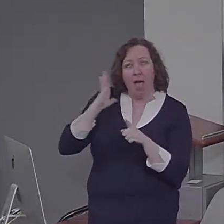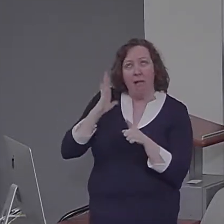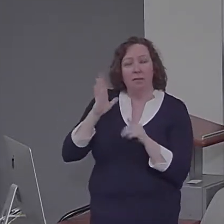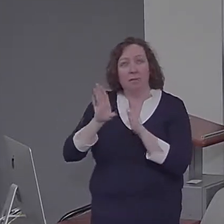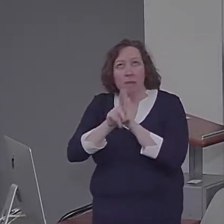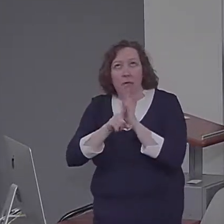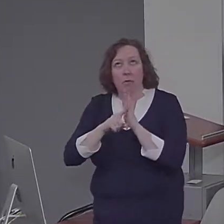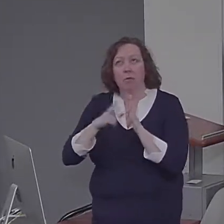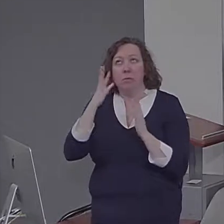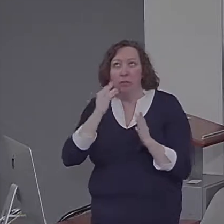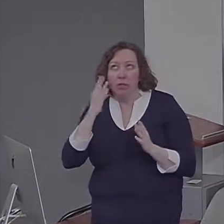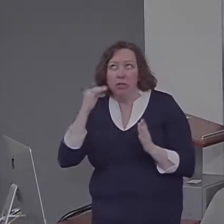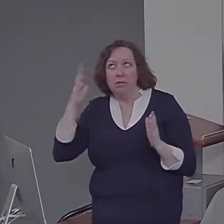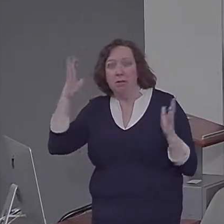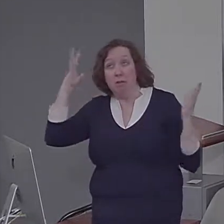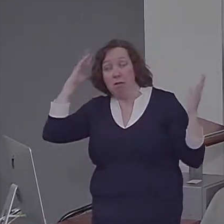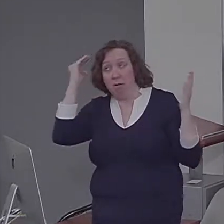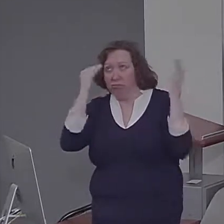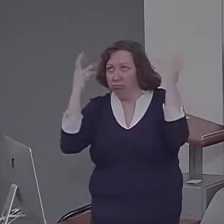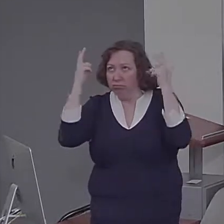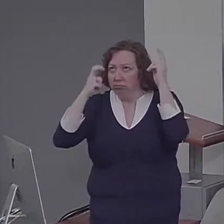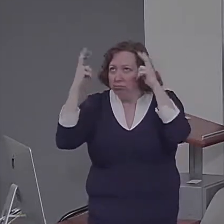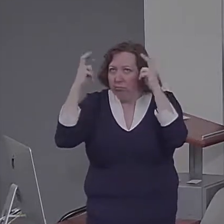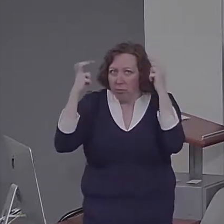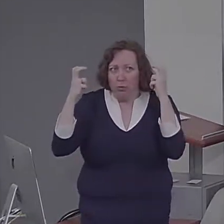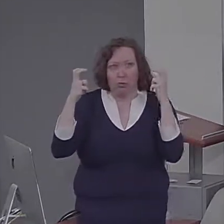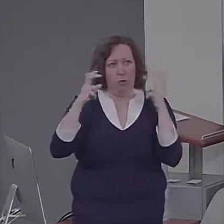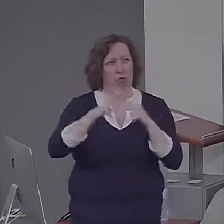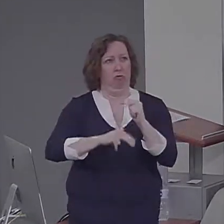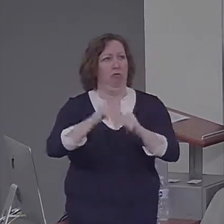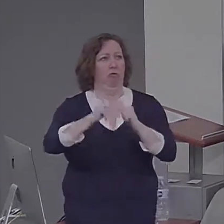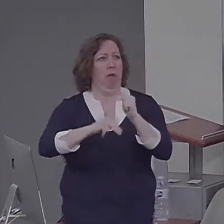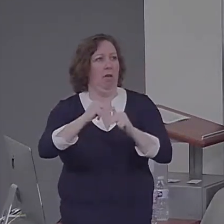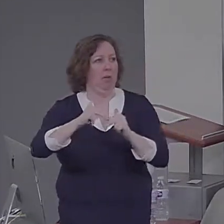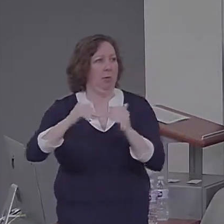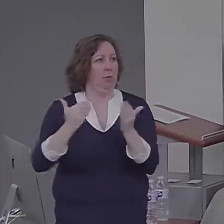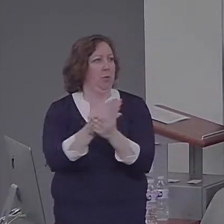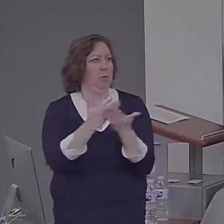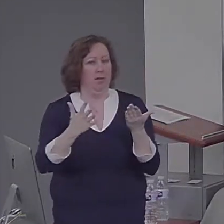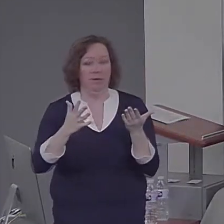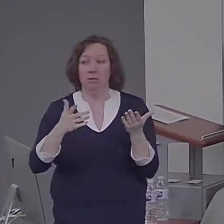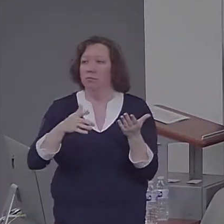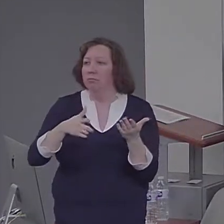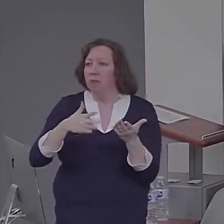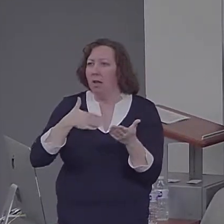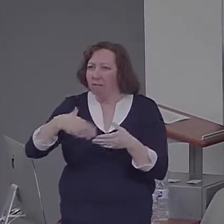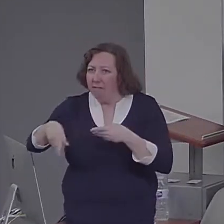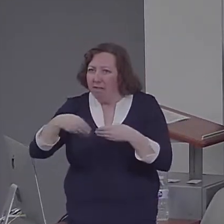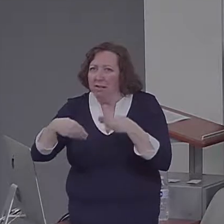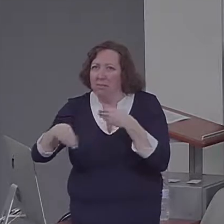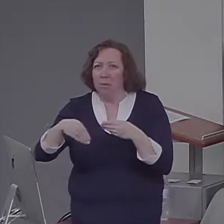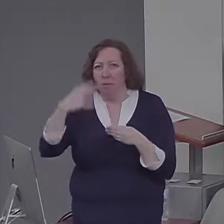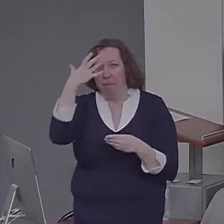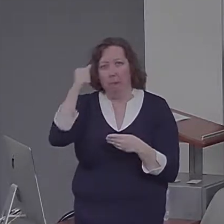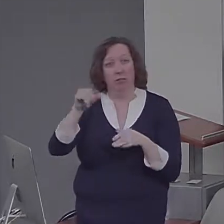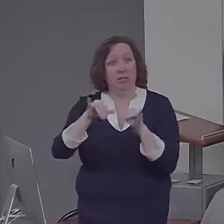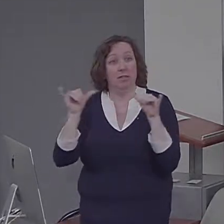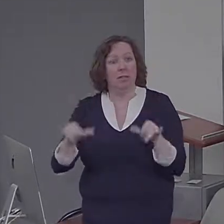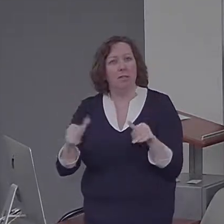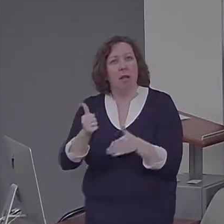episodes. We're relying on a very flexible episodic memory system to put together novel scenarios of things that might